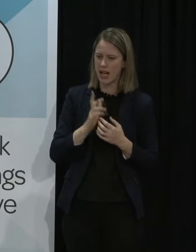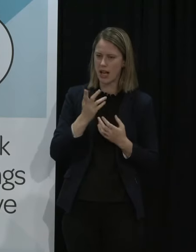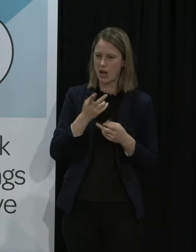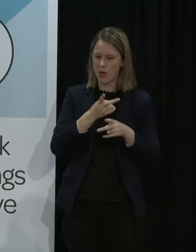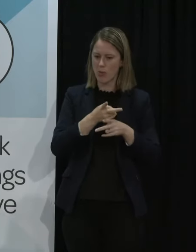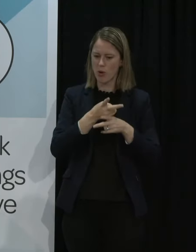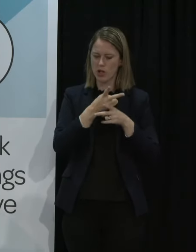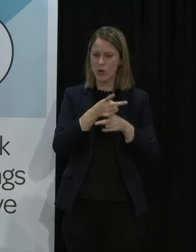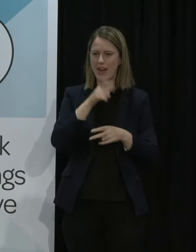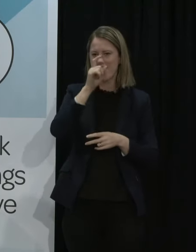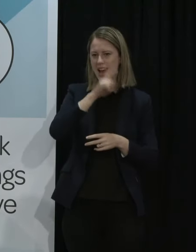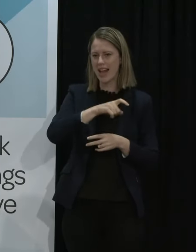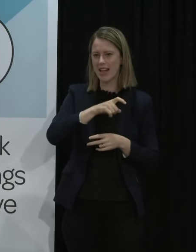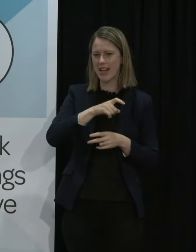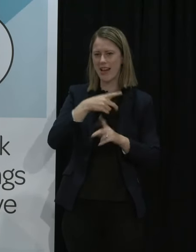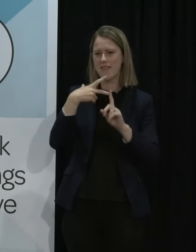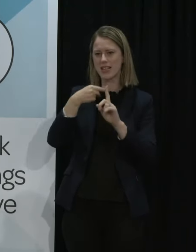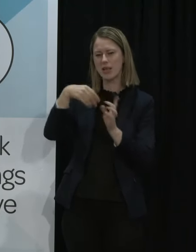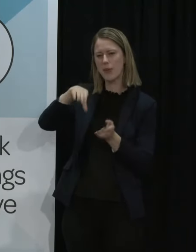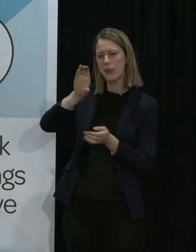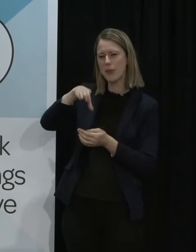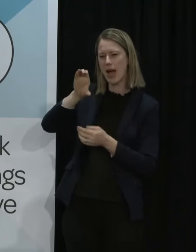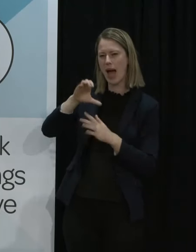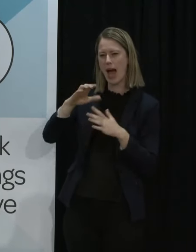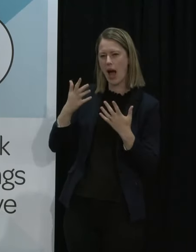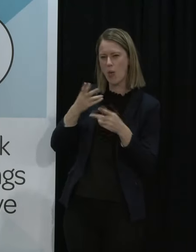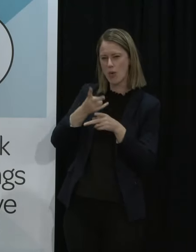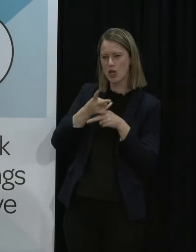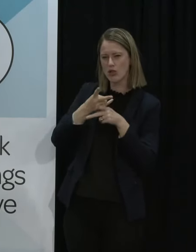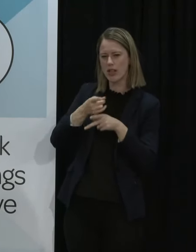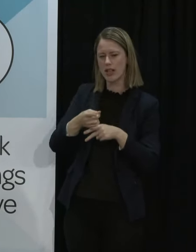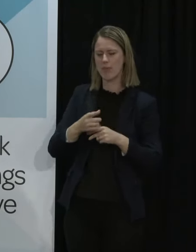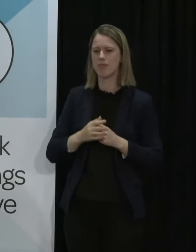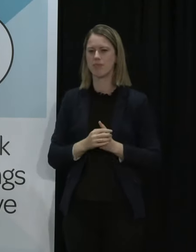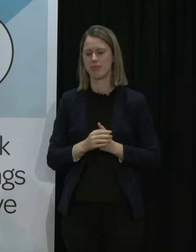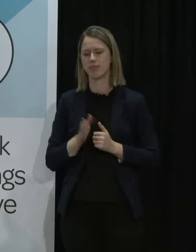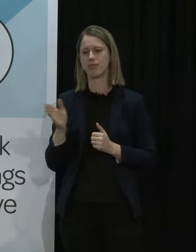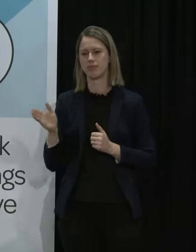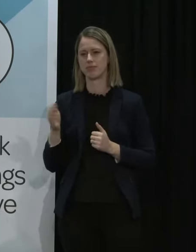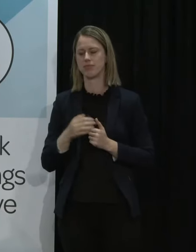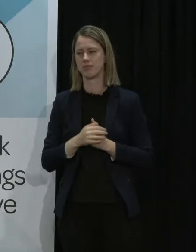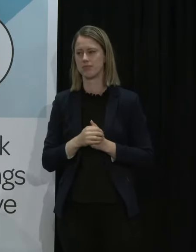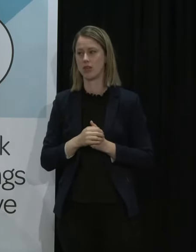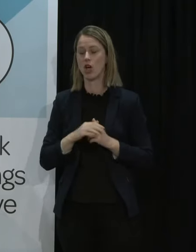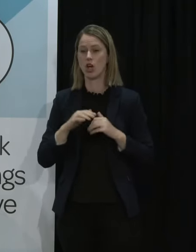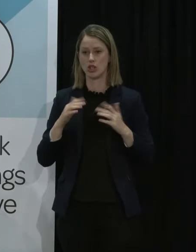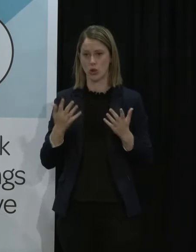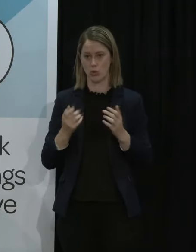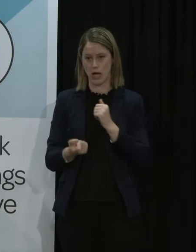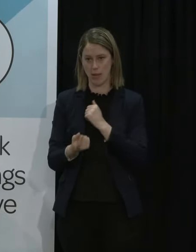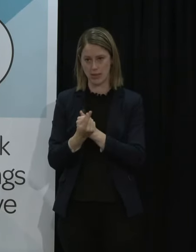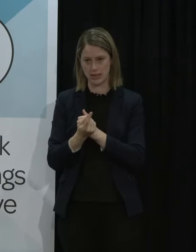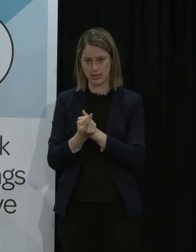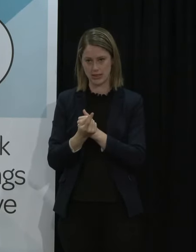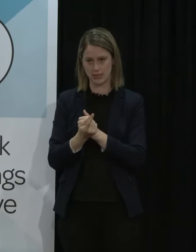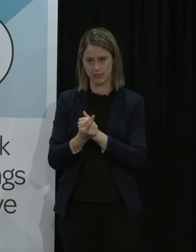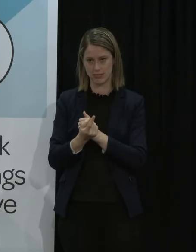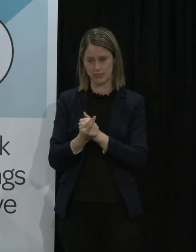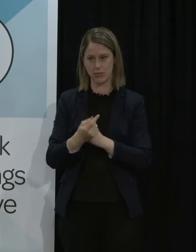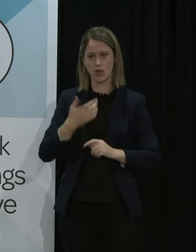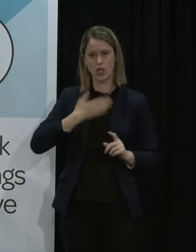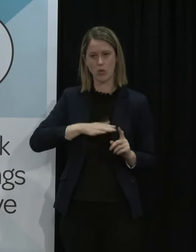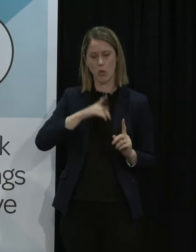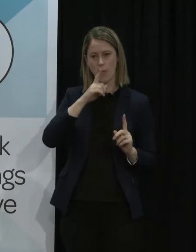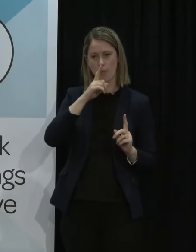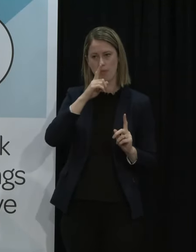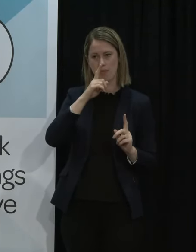monitoring order vaccine past use so of course the checks that are available twofold the two issues you want to protect against is